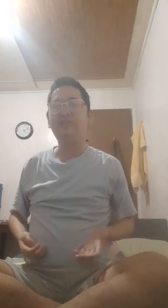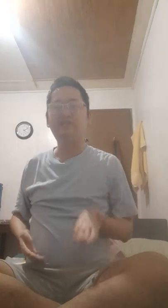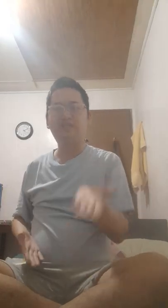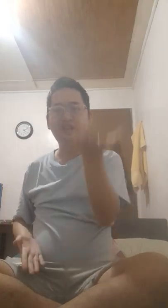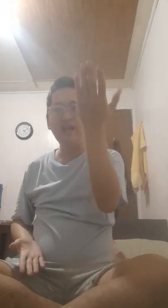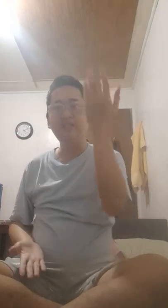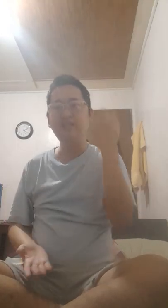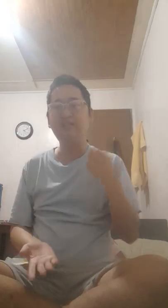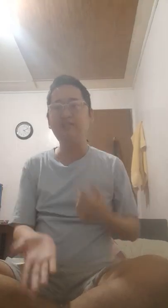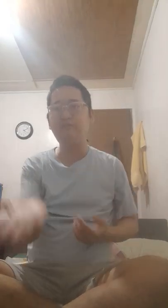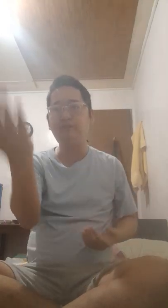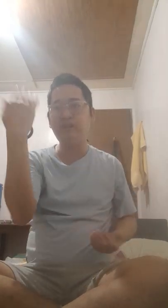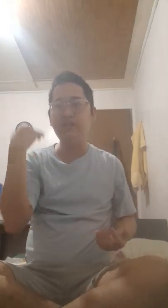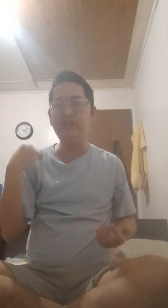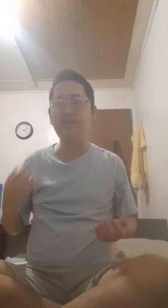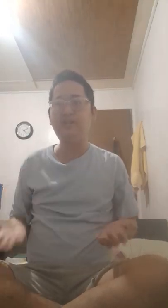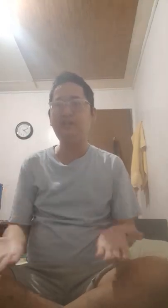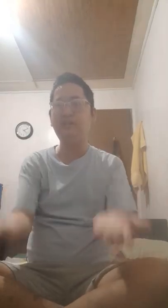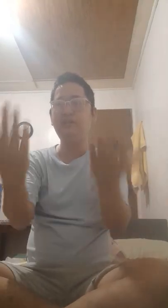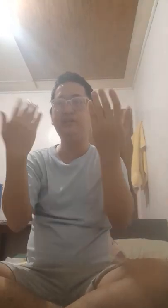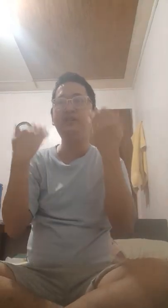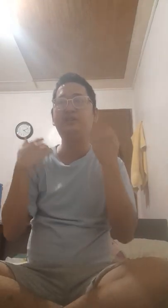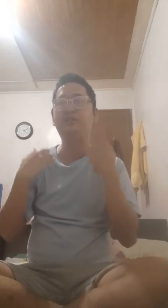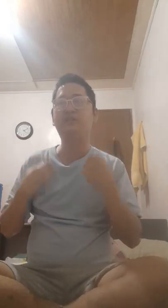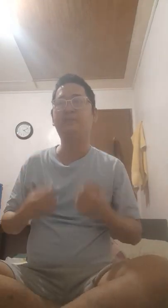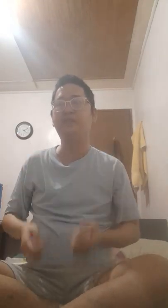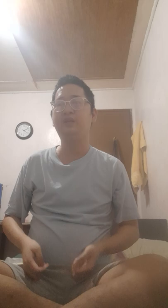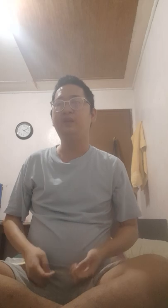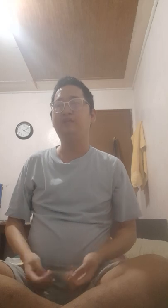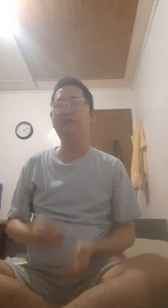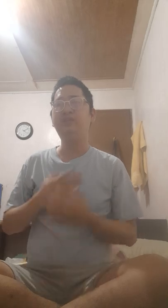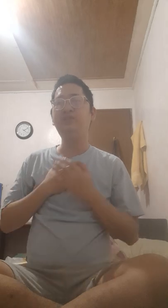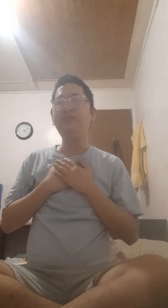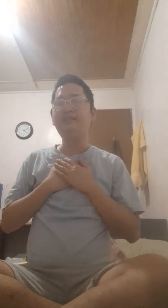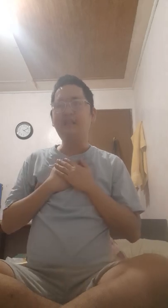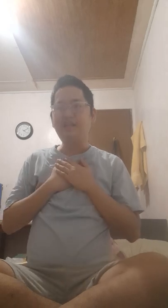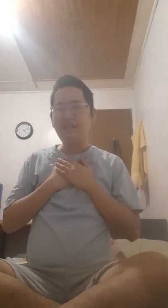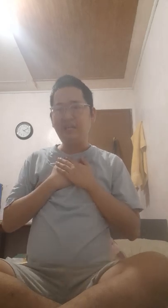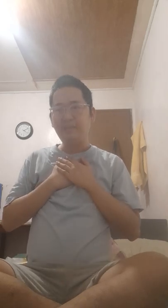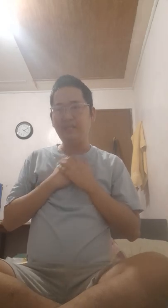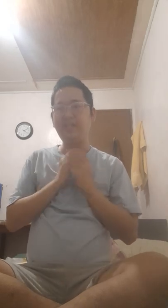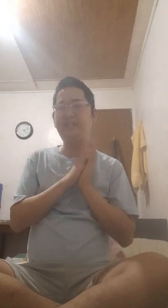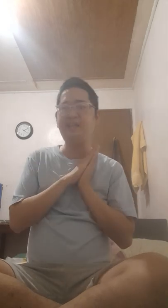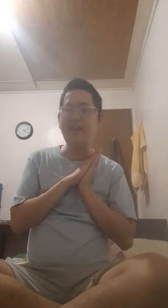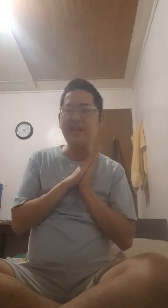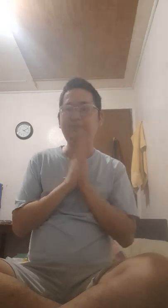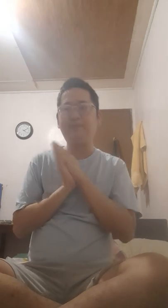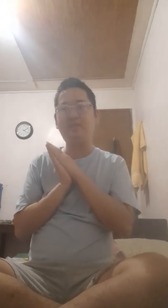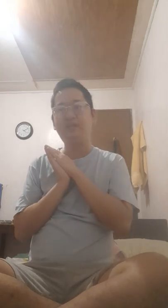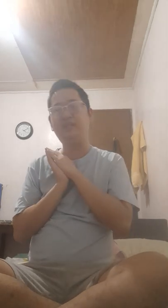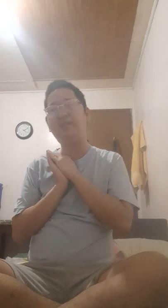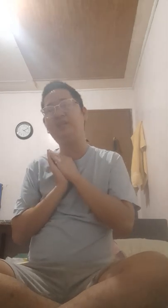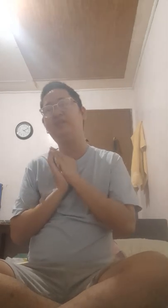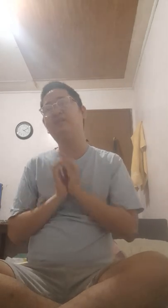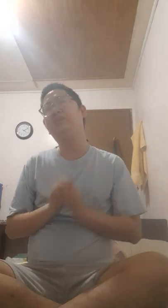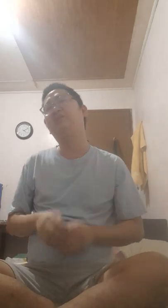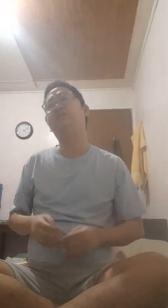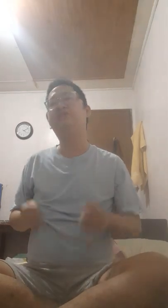you're just in reach When you sleep, escape me You're